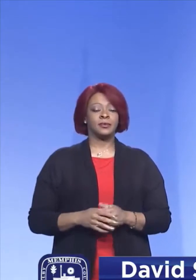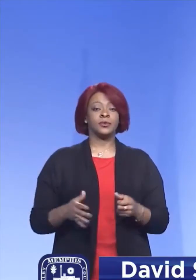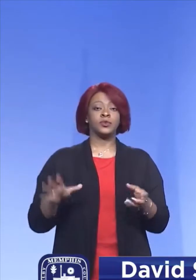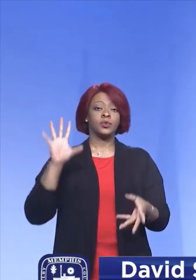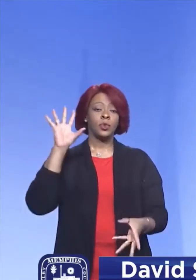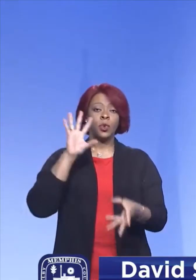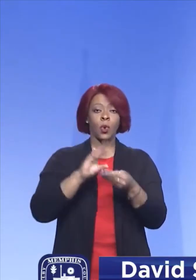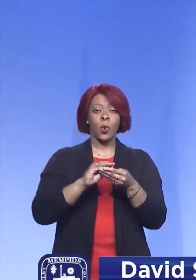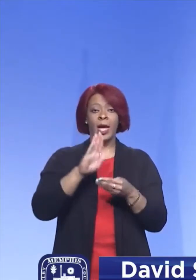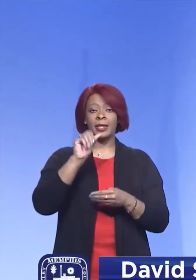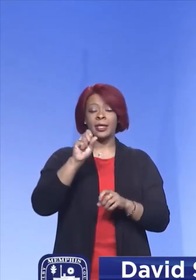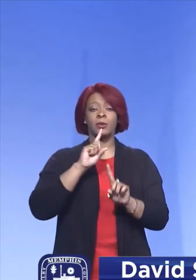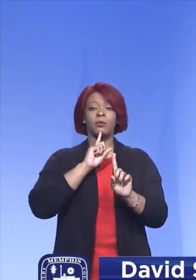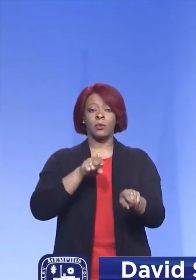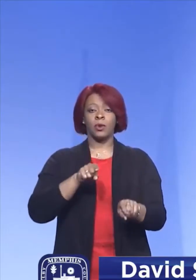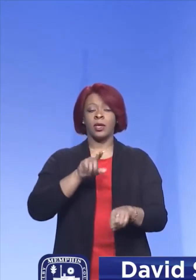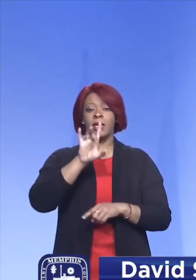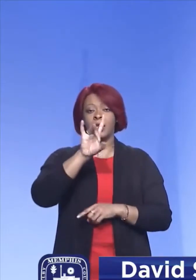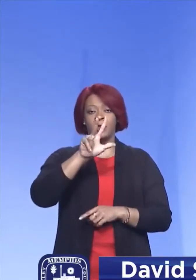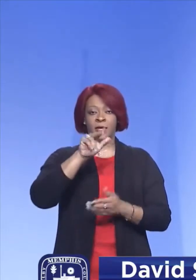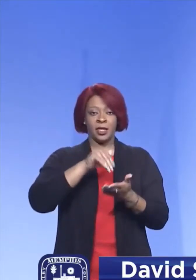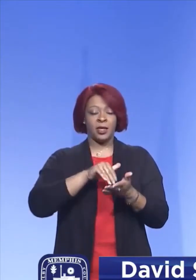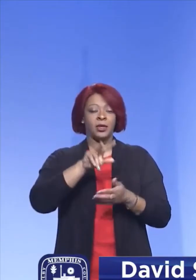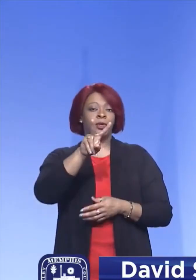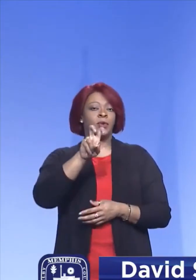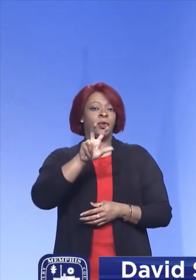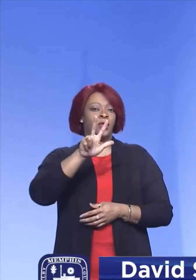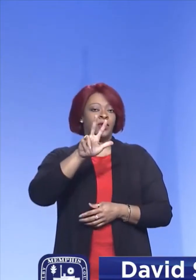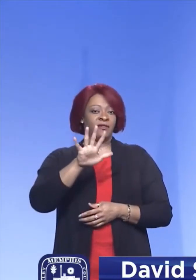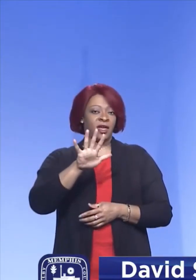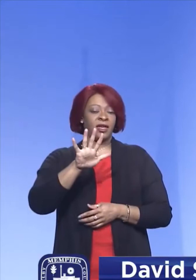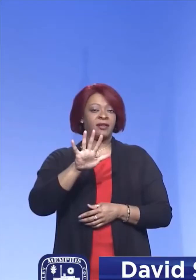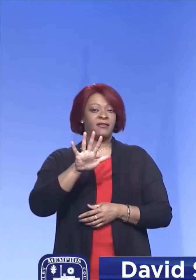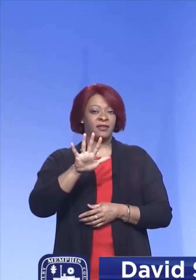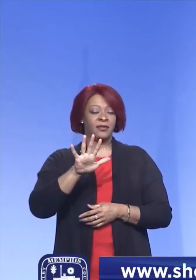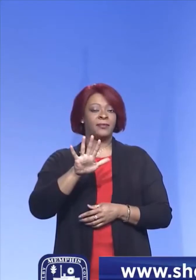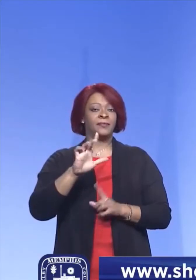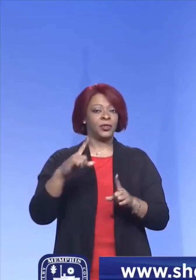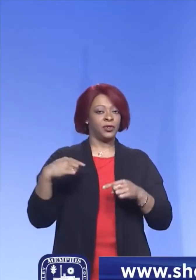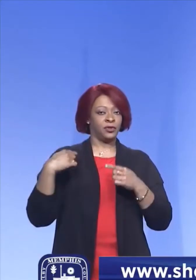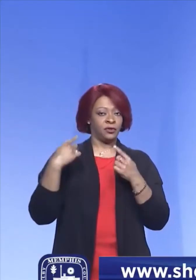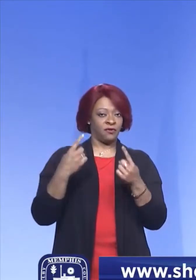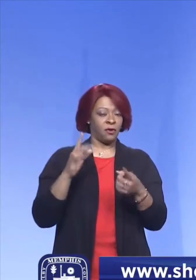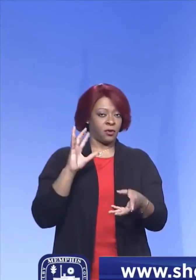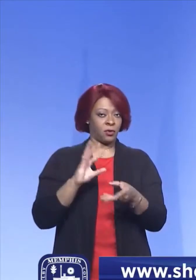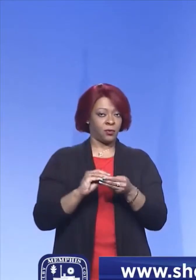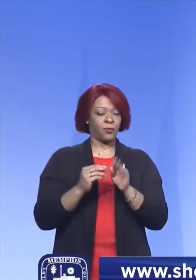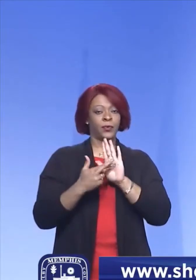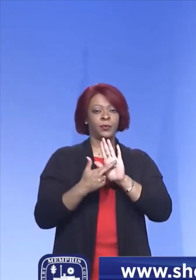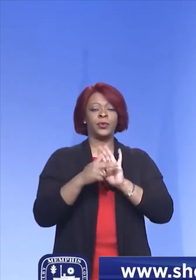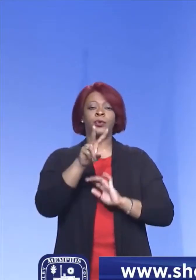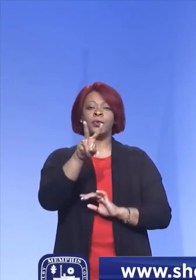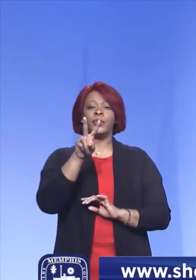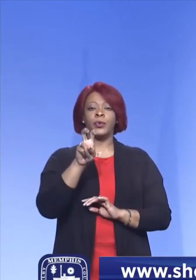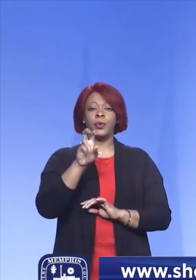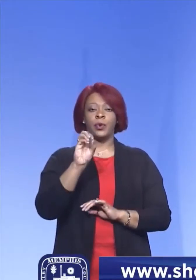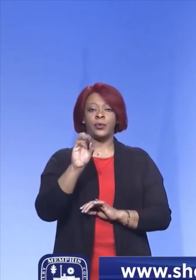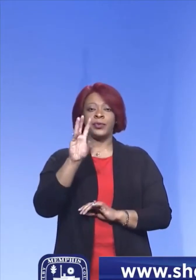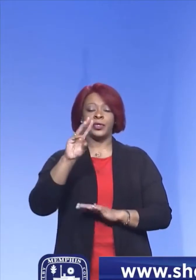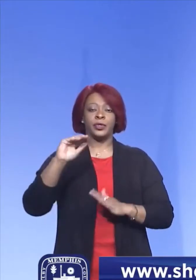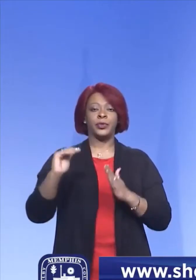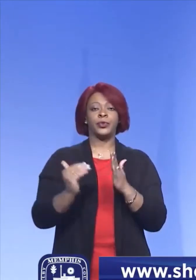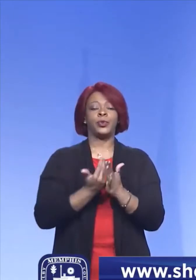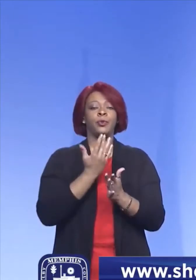cases reported in Shelby County is 83,235 cases so far. That represents 206 new